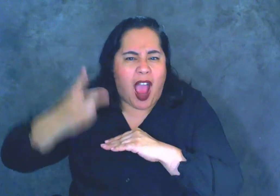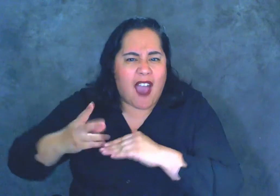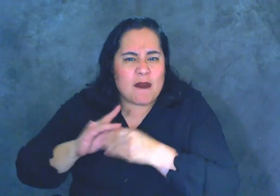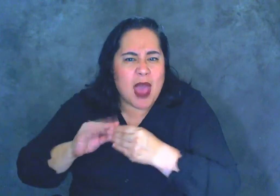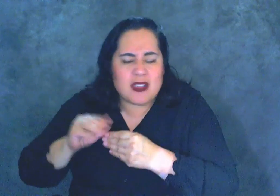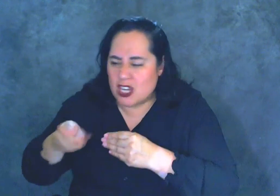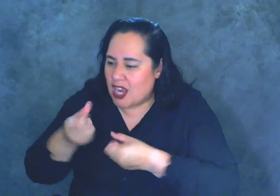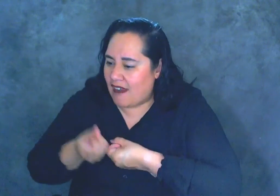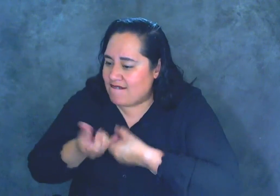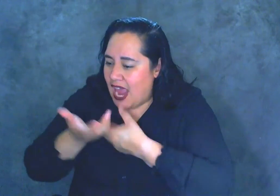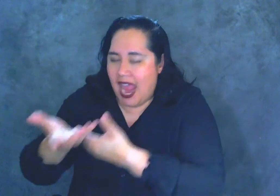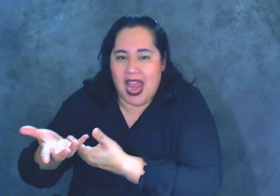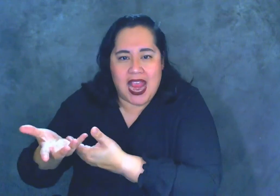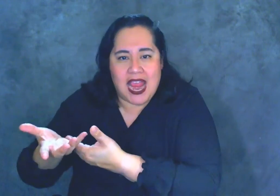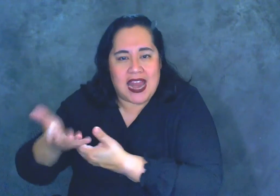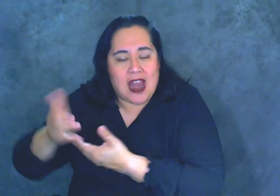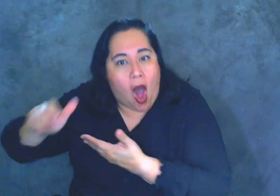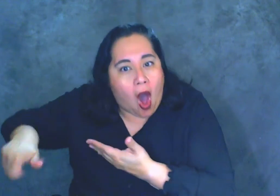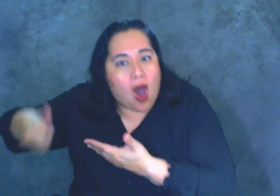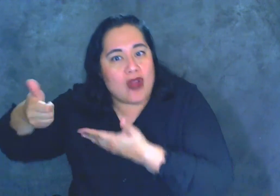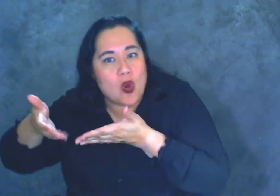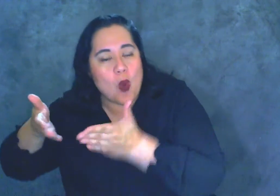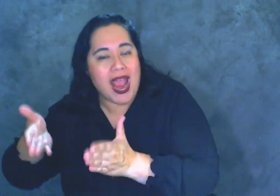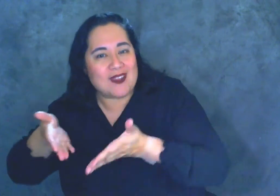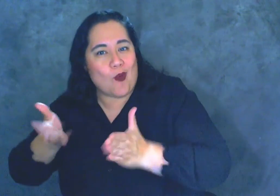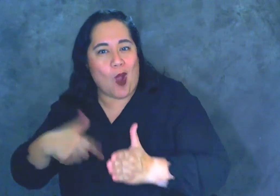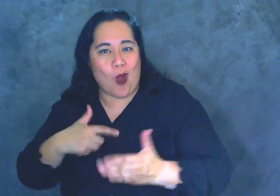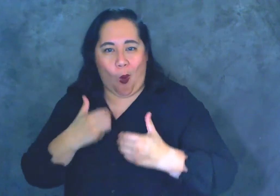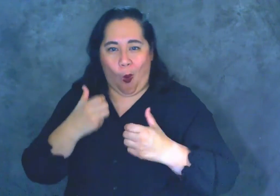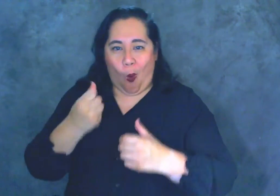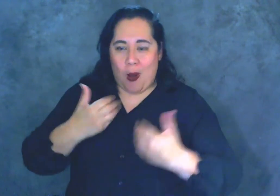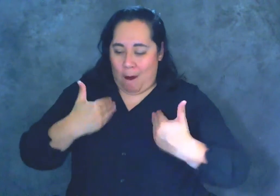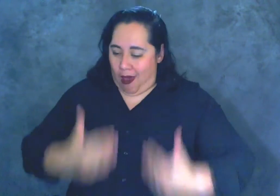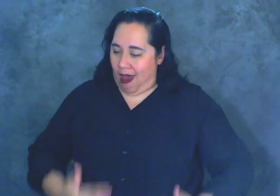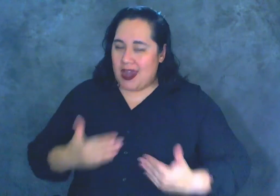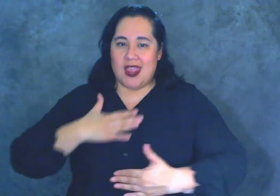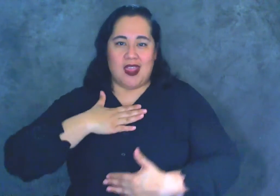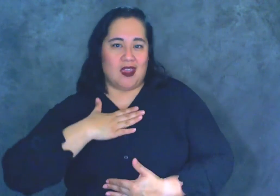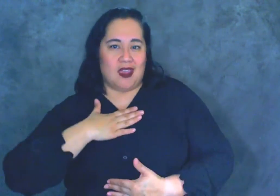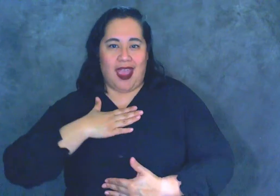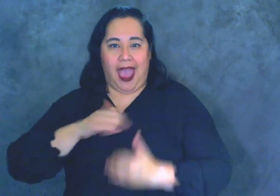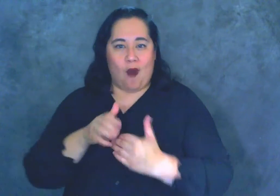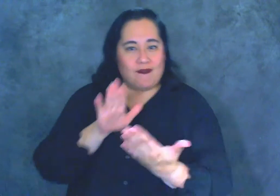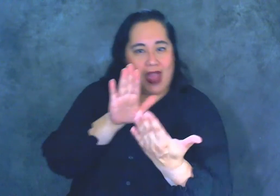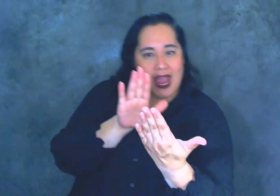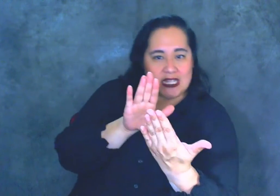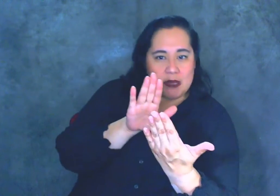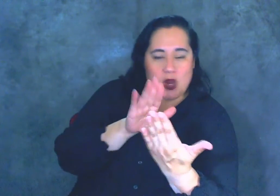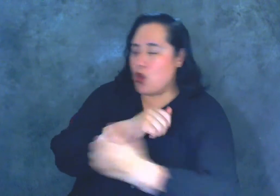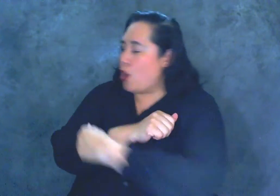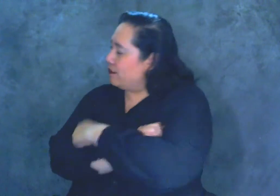conveyed in these other ways, in the way we hold our body, in the way we face the speaker, or don't face the speaker, in